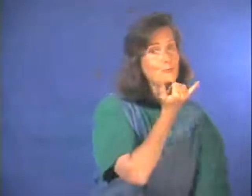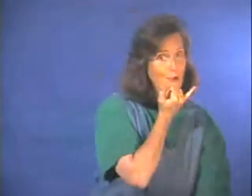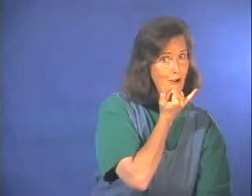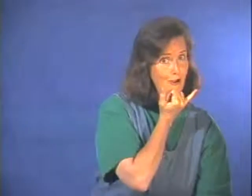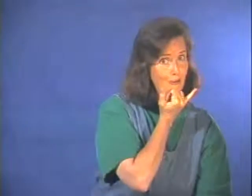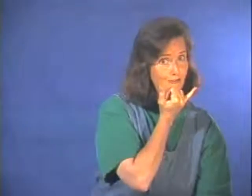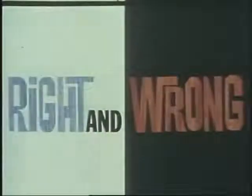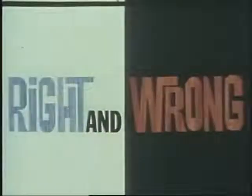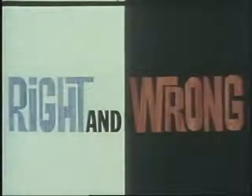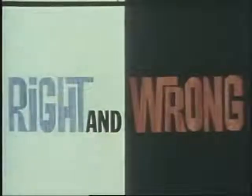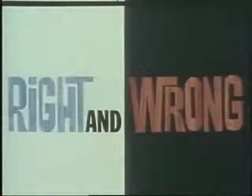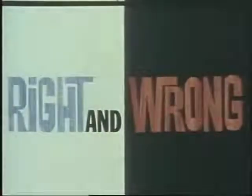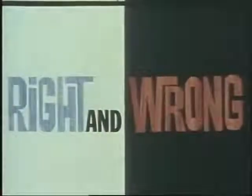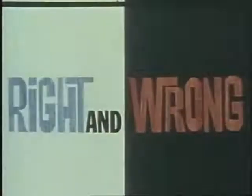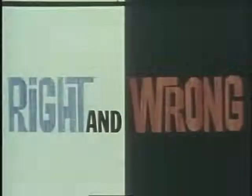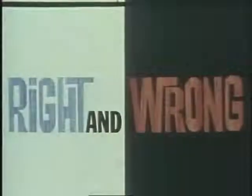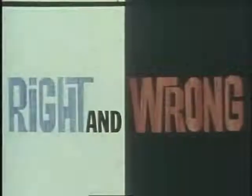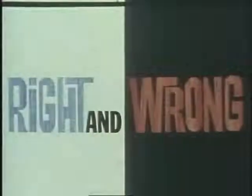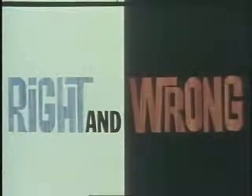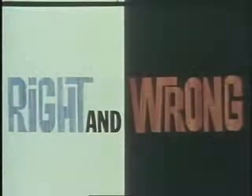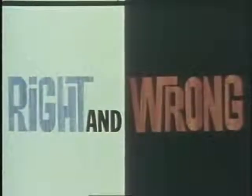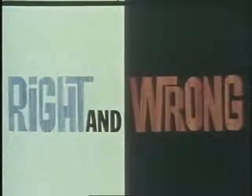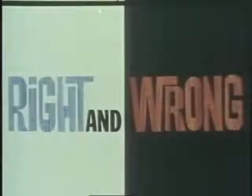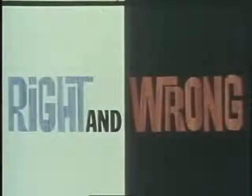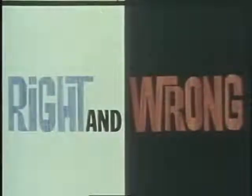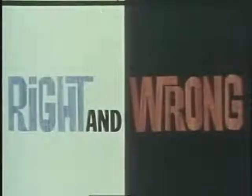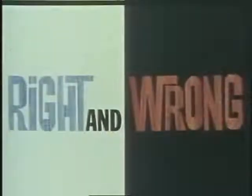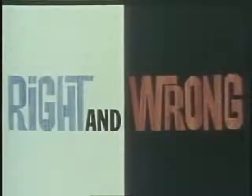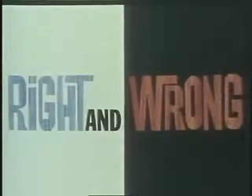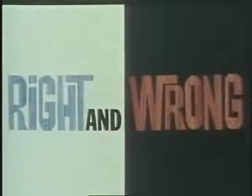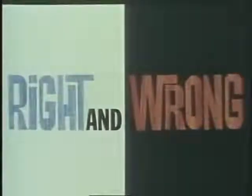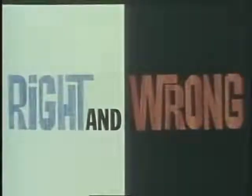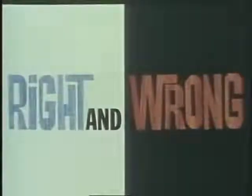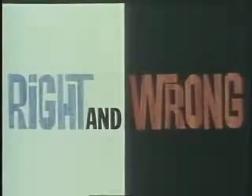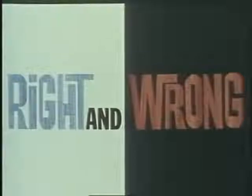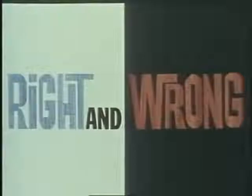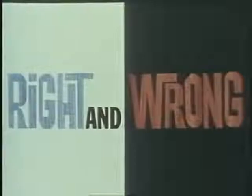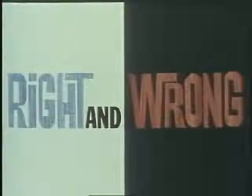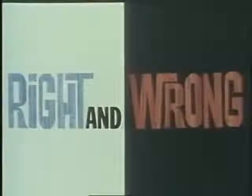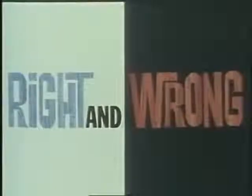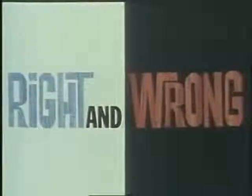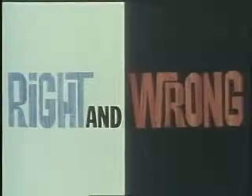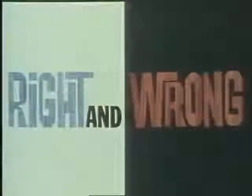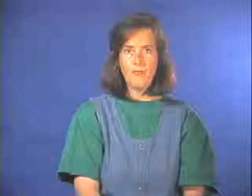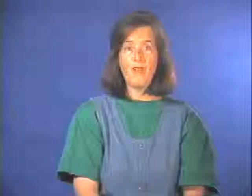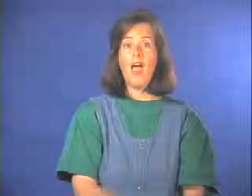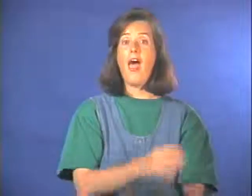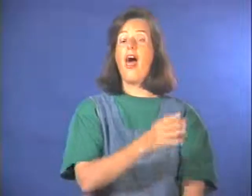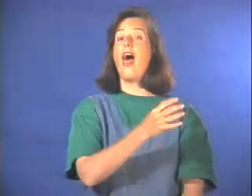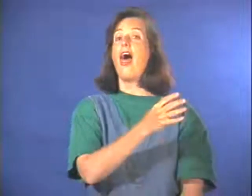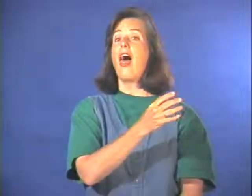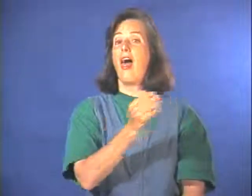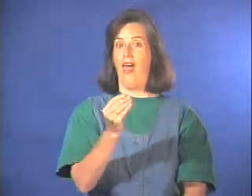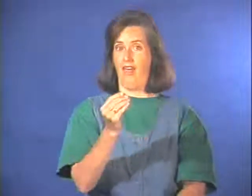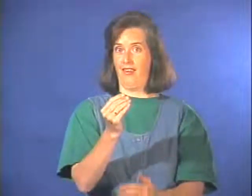and